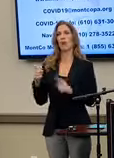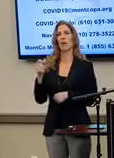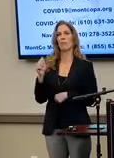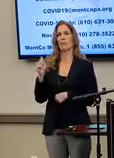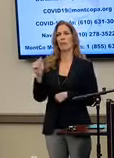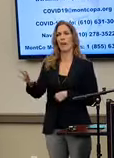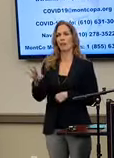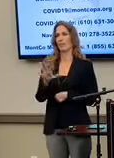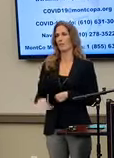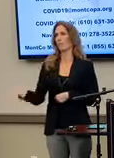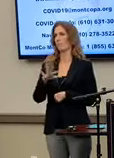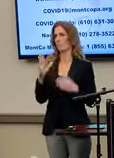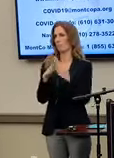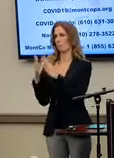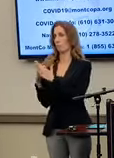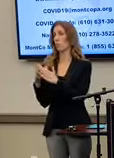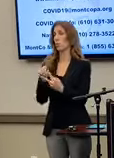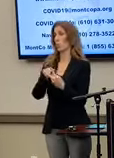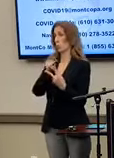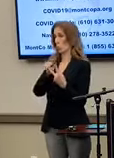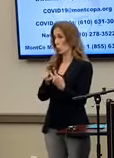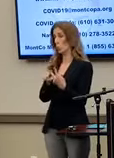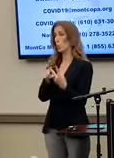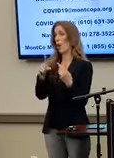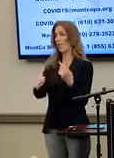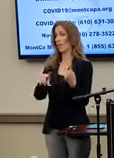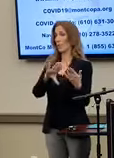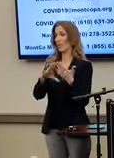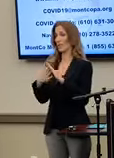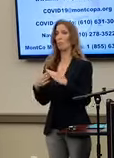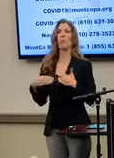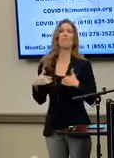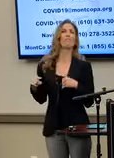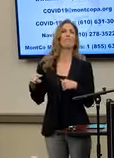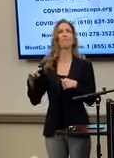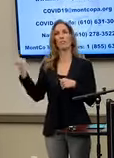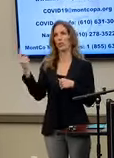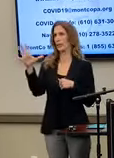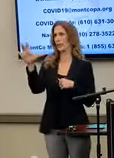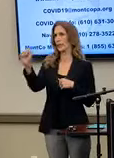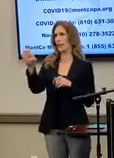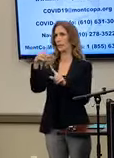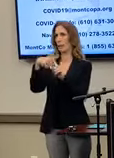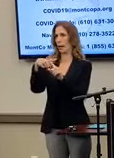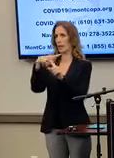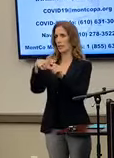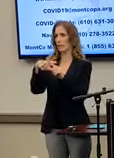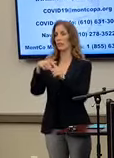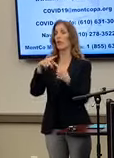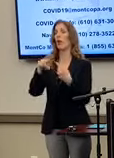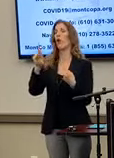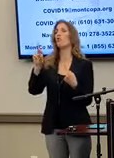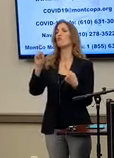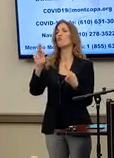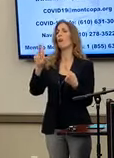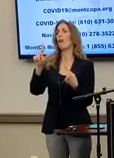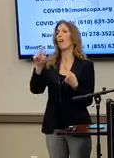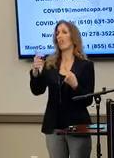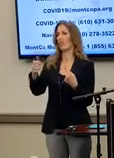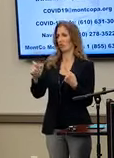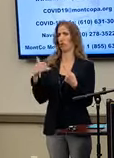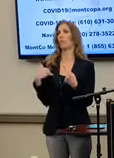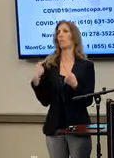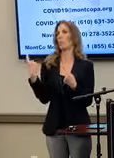municipalities, two of which are reporting their first cases. Rockledge Borough has one